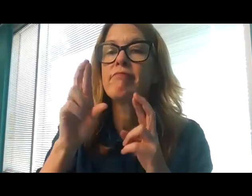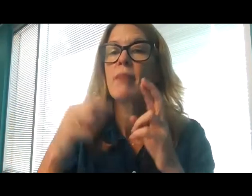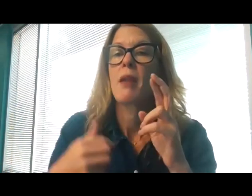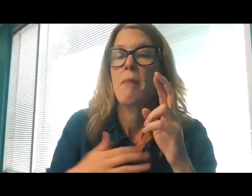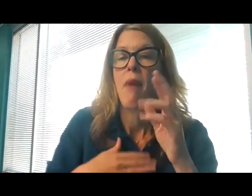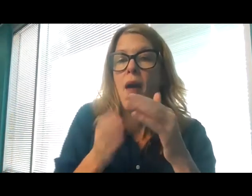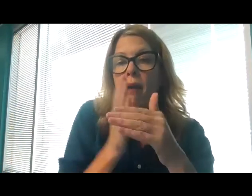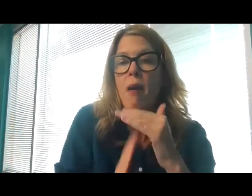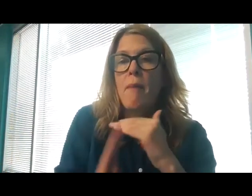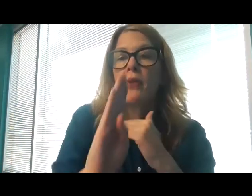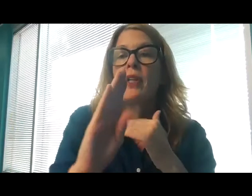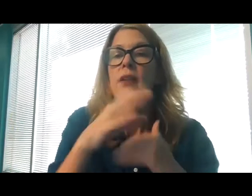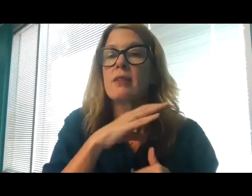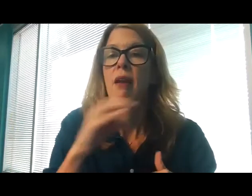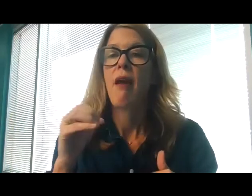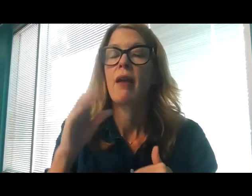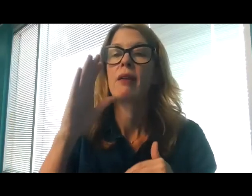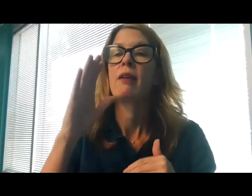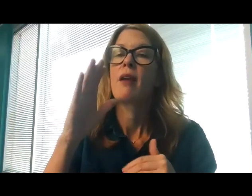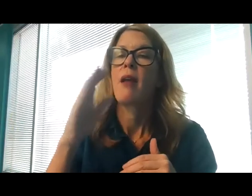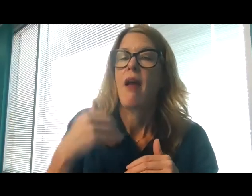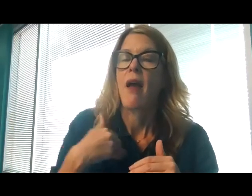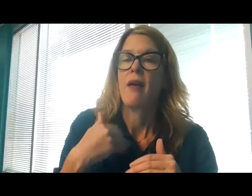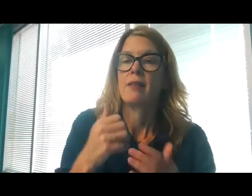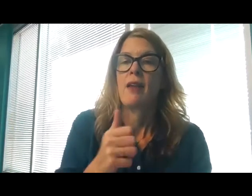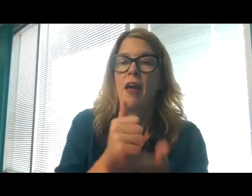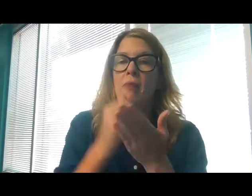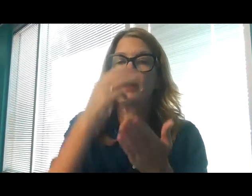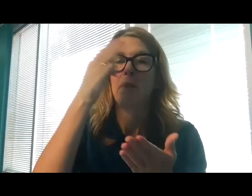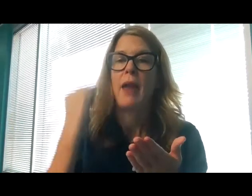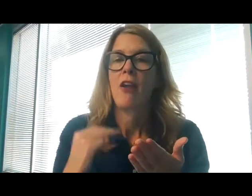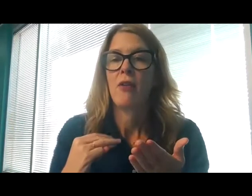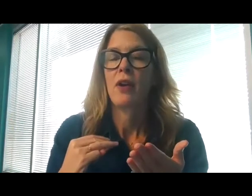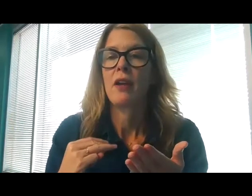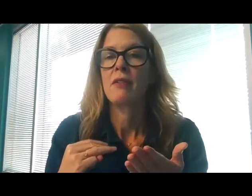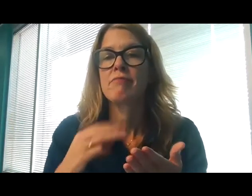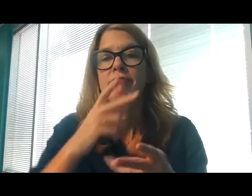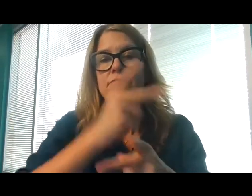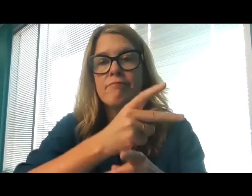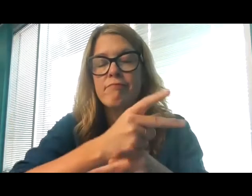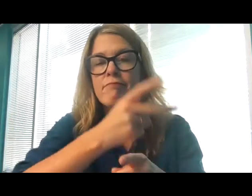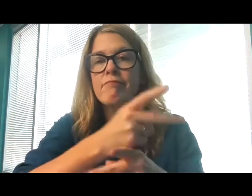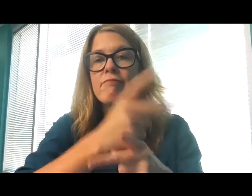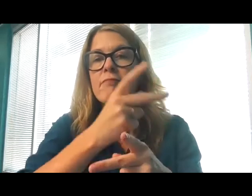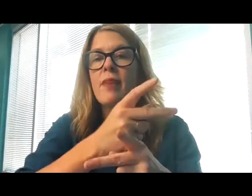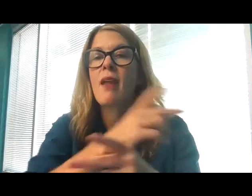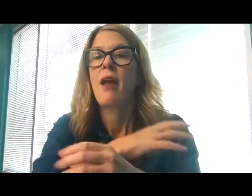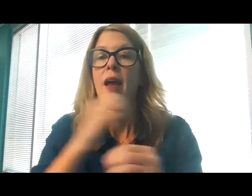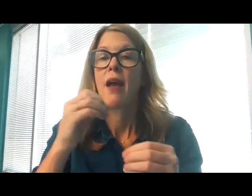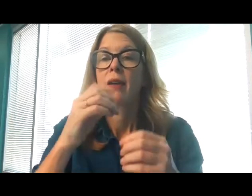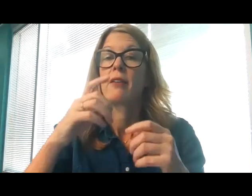of his handmaiden. For behold, from